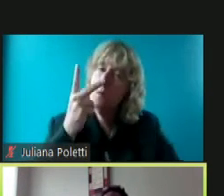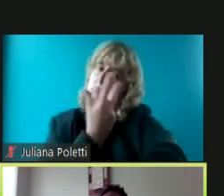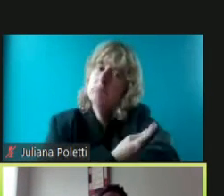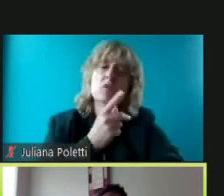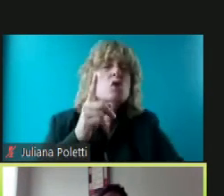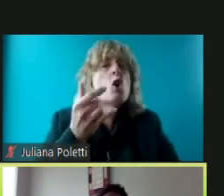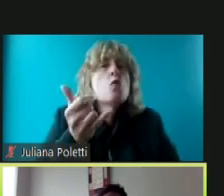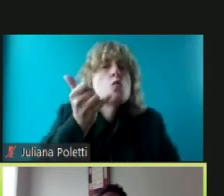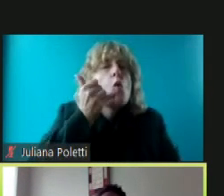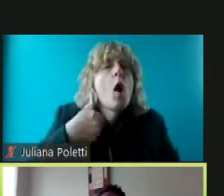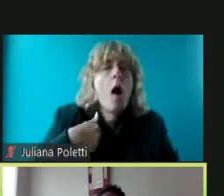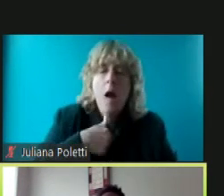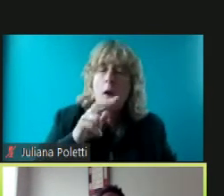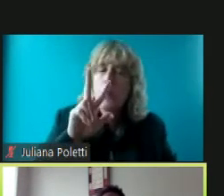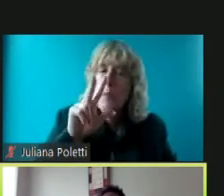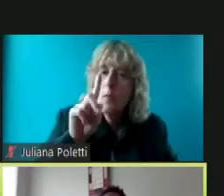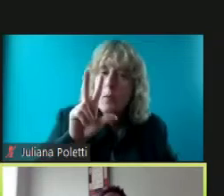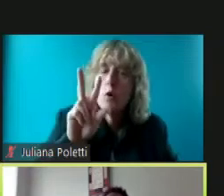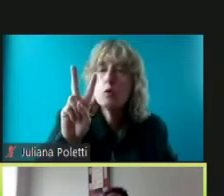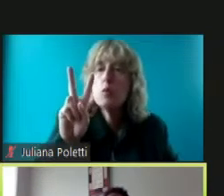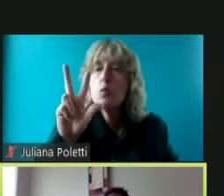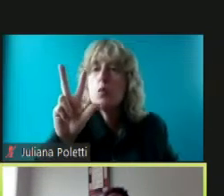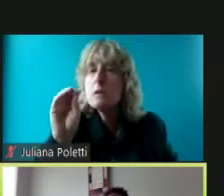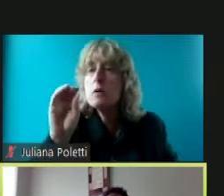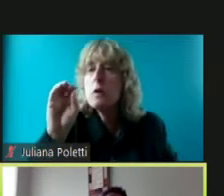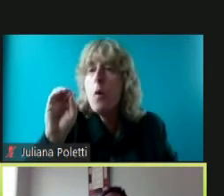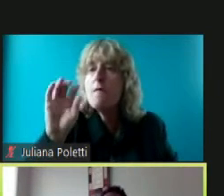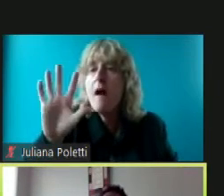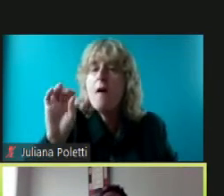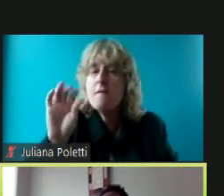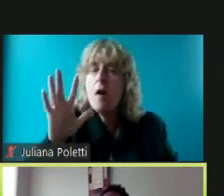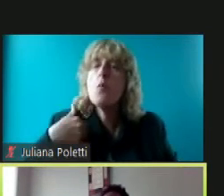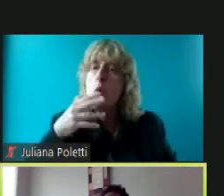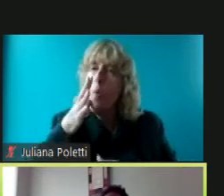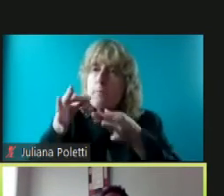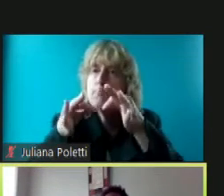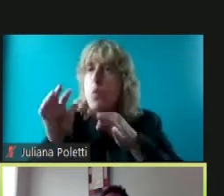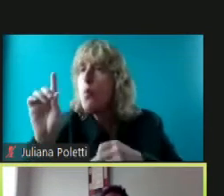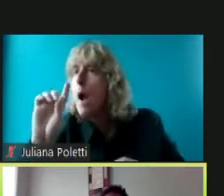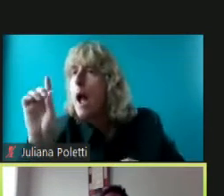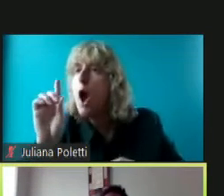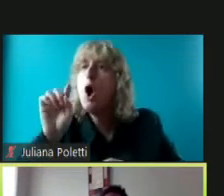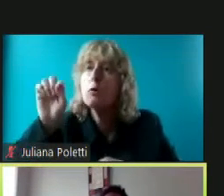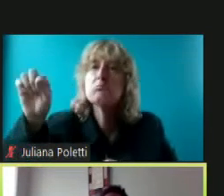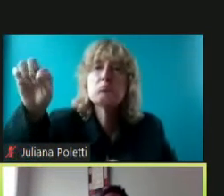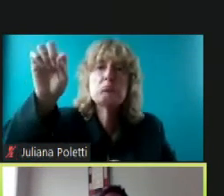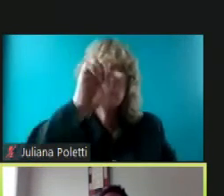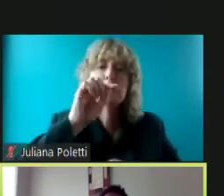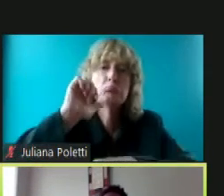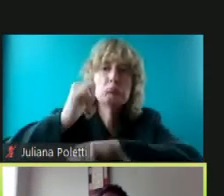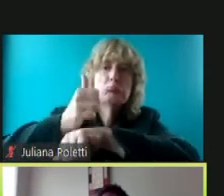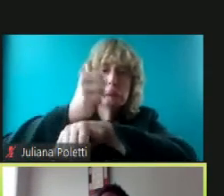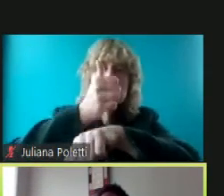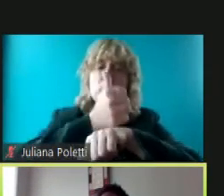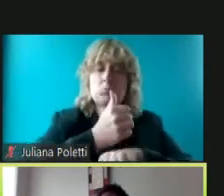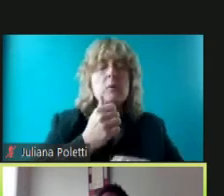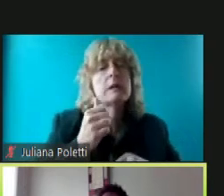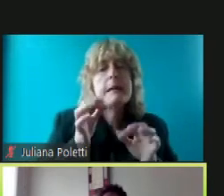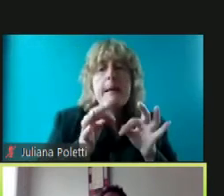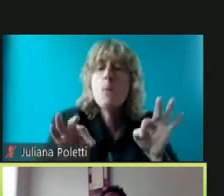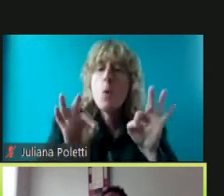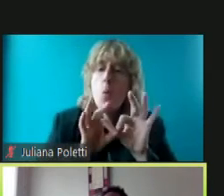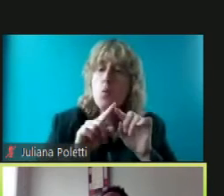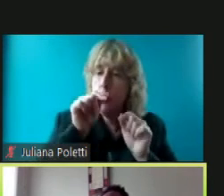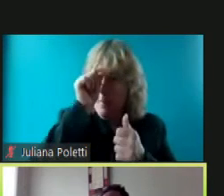-230-0505 it's always important to remember with the detroit health